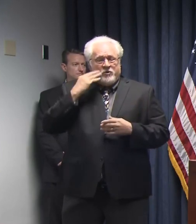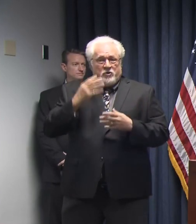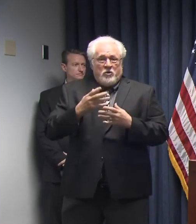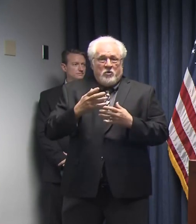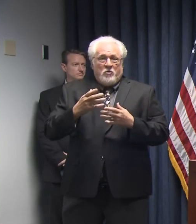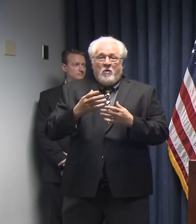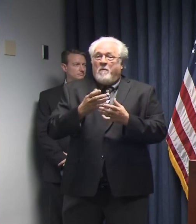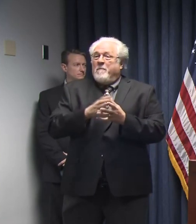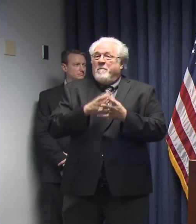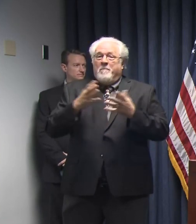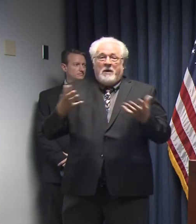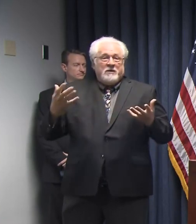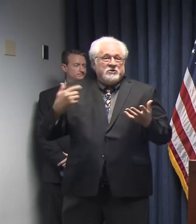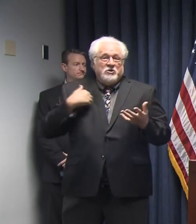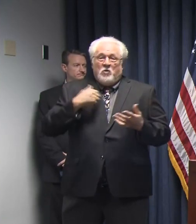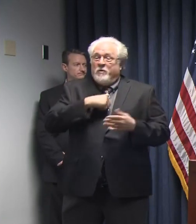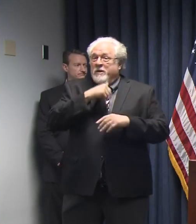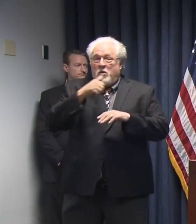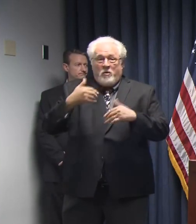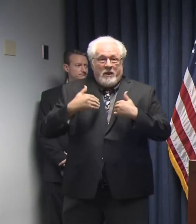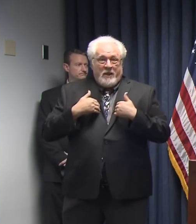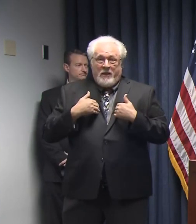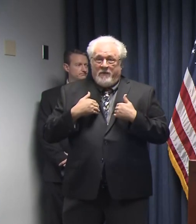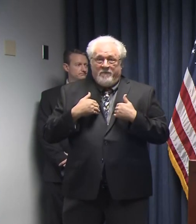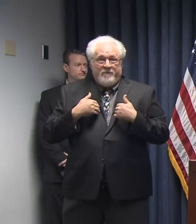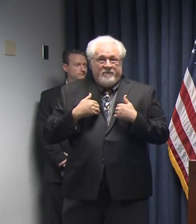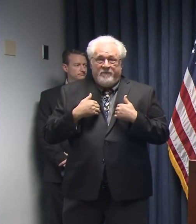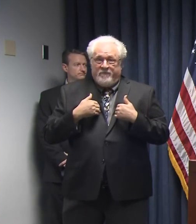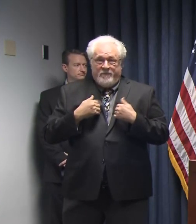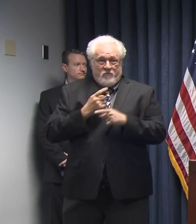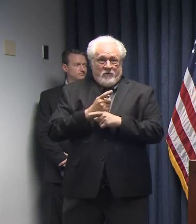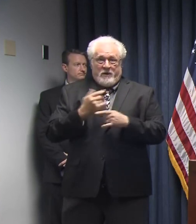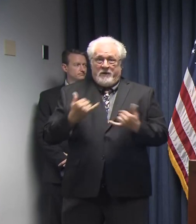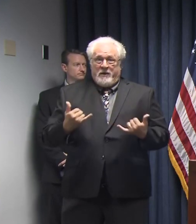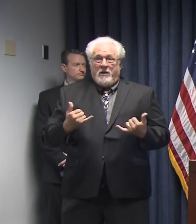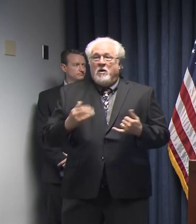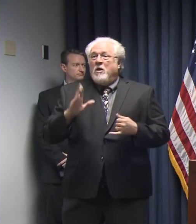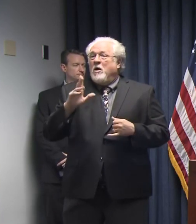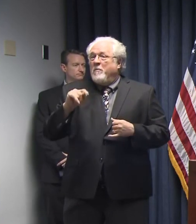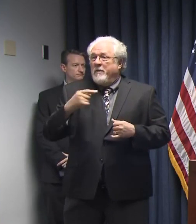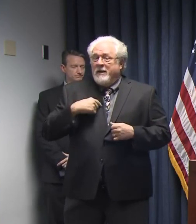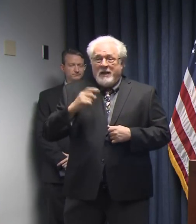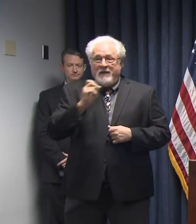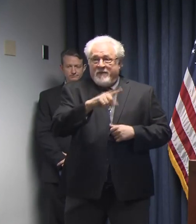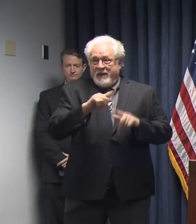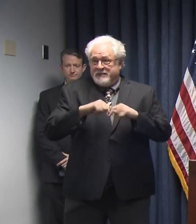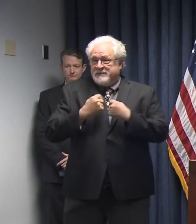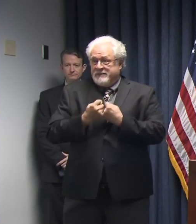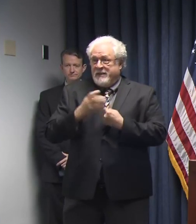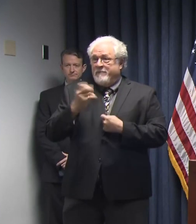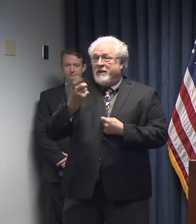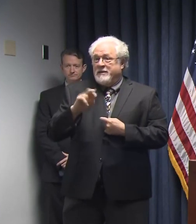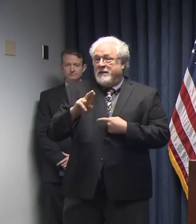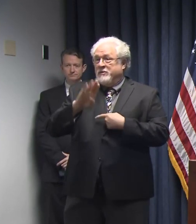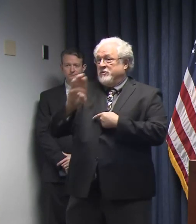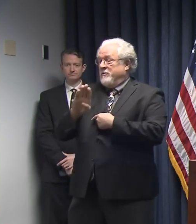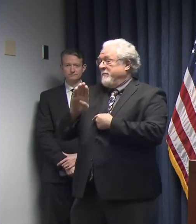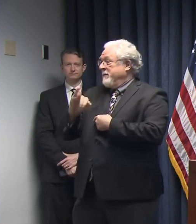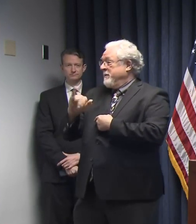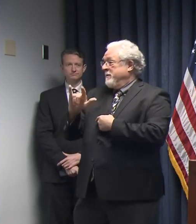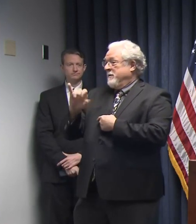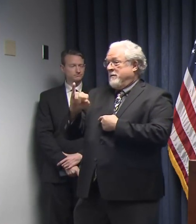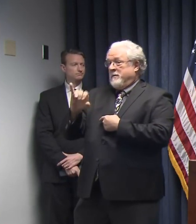of which I don't think we actually have right now. But I've asked my team, including Dr. Beugh, to make sure that we're